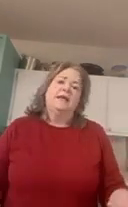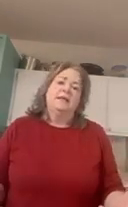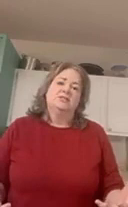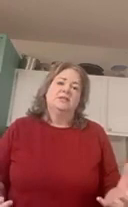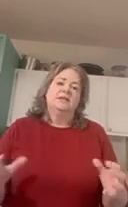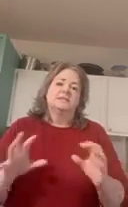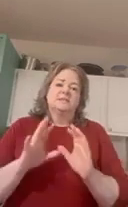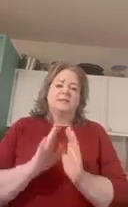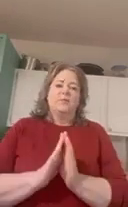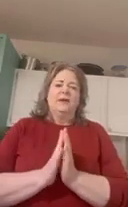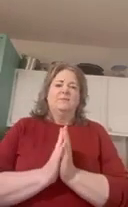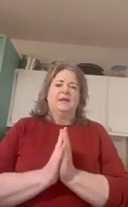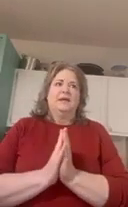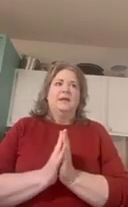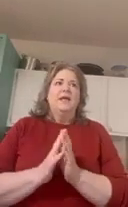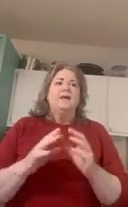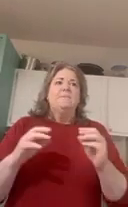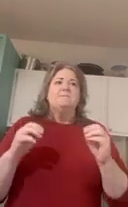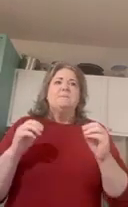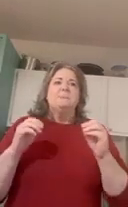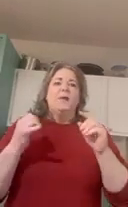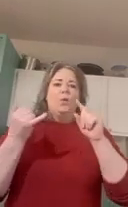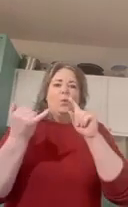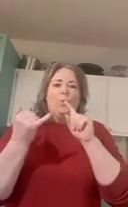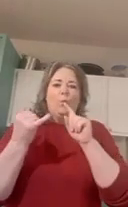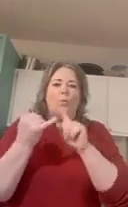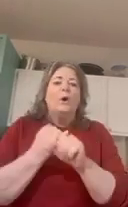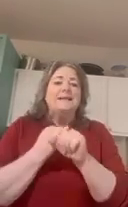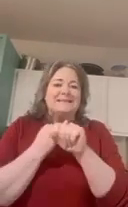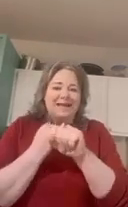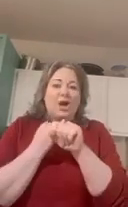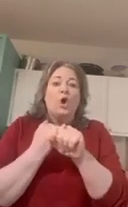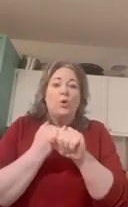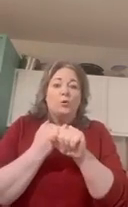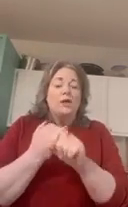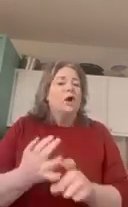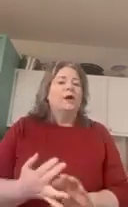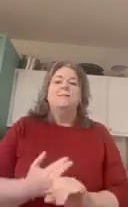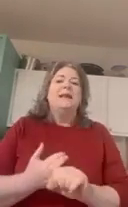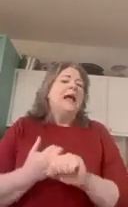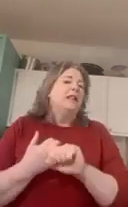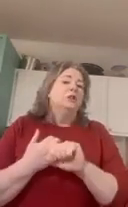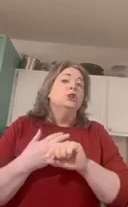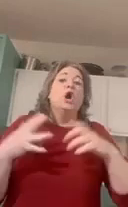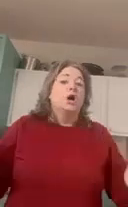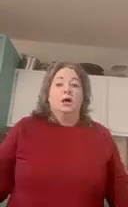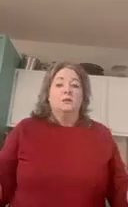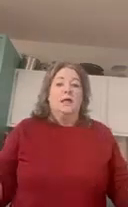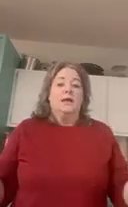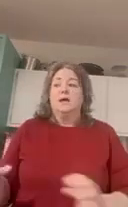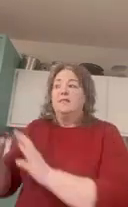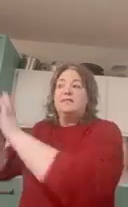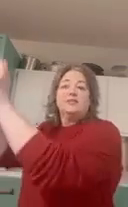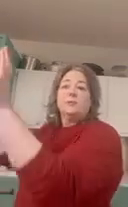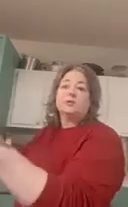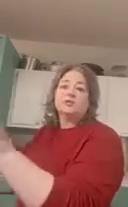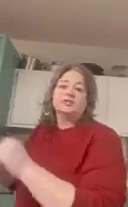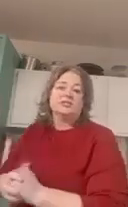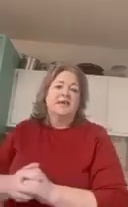adhd is to say wait a minute what is the goal okay it may not look like this person should say